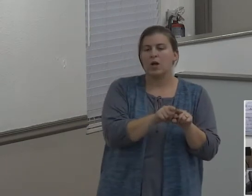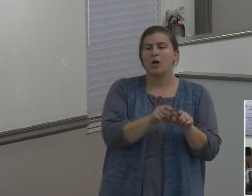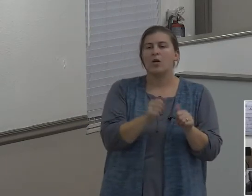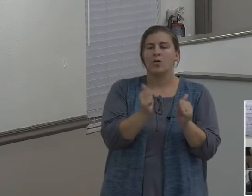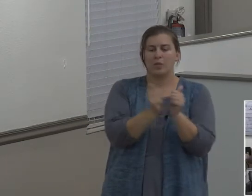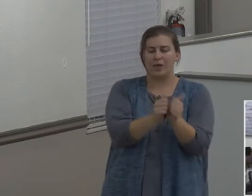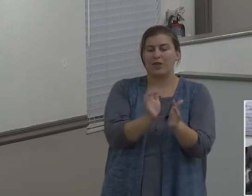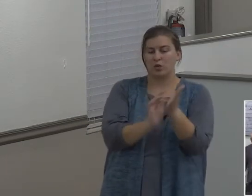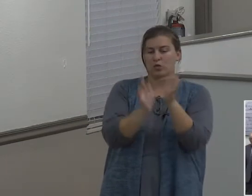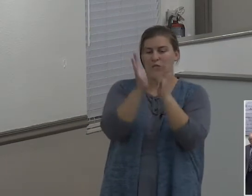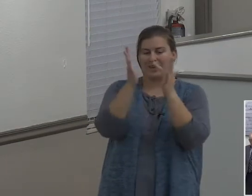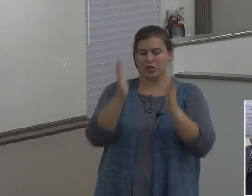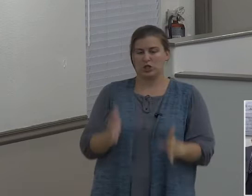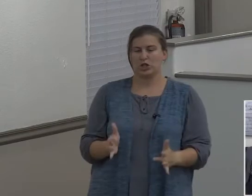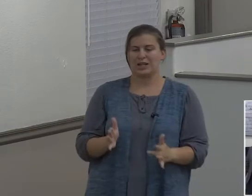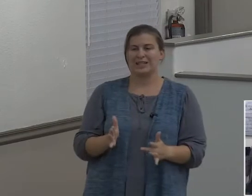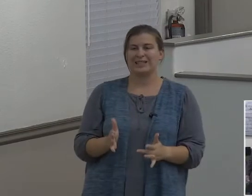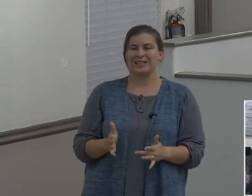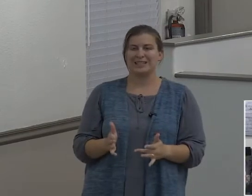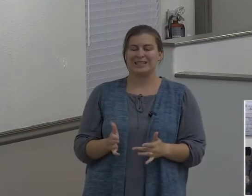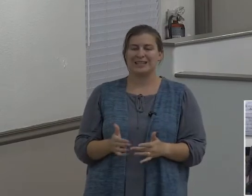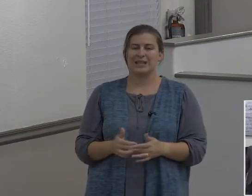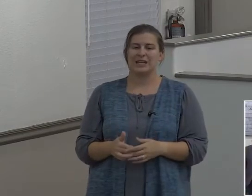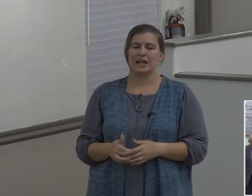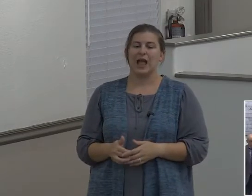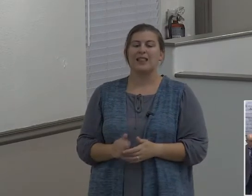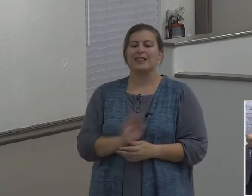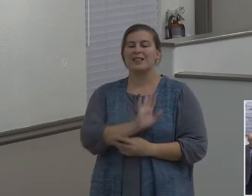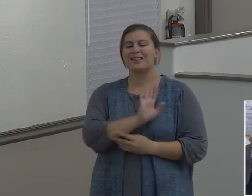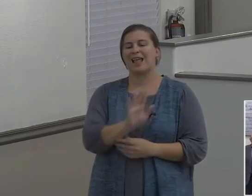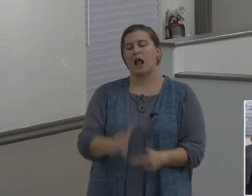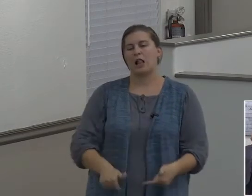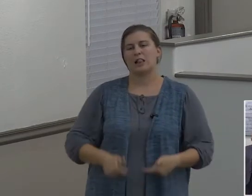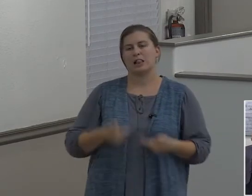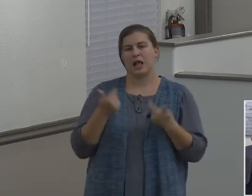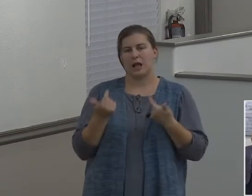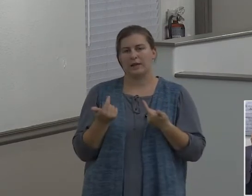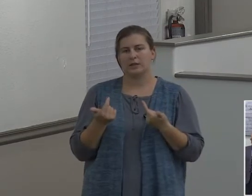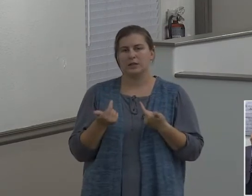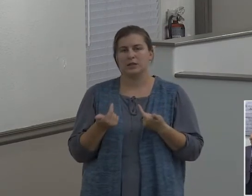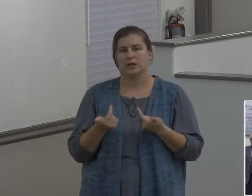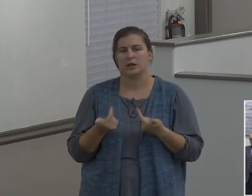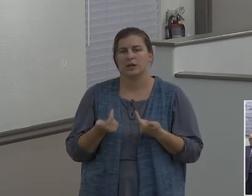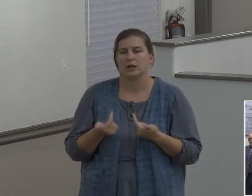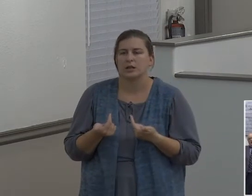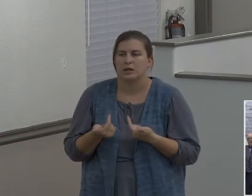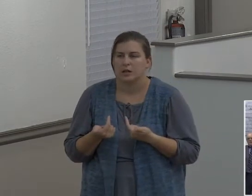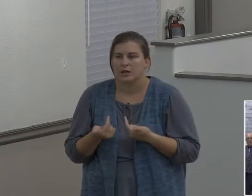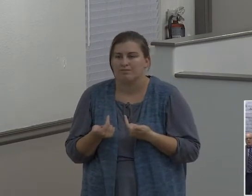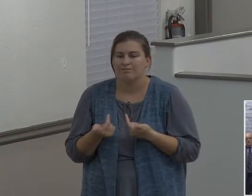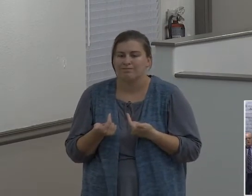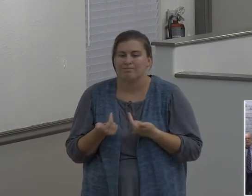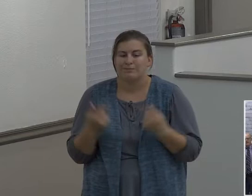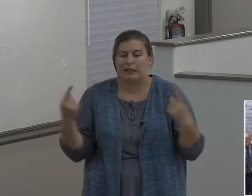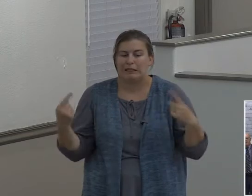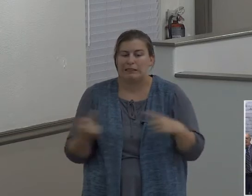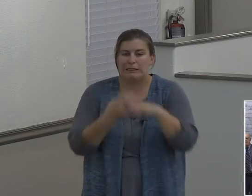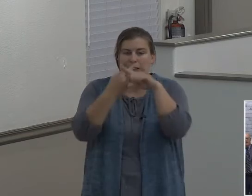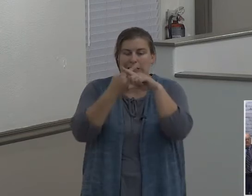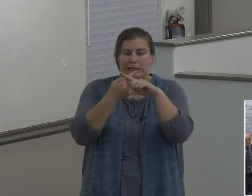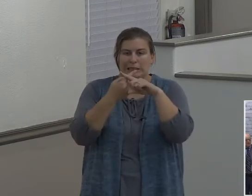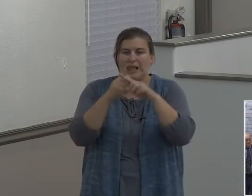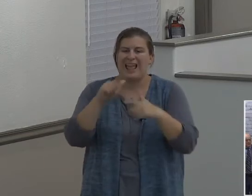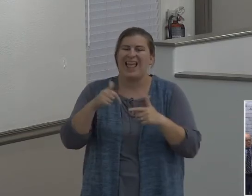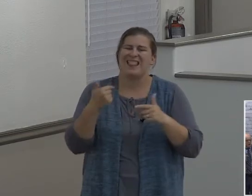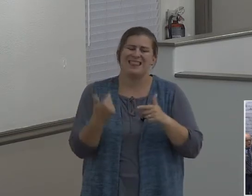they're really living for, and what happens in a good gospel preaching church, disagreement arises. And I am no longer feeling the